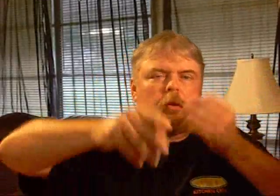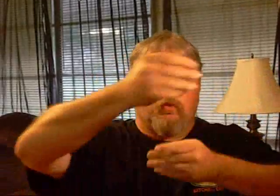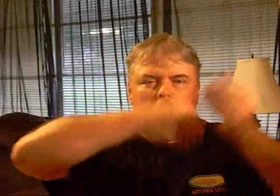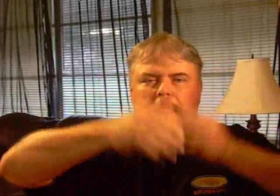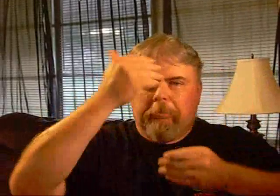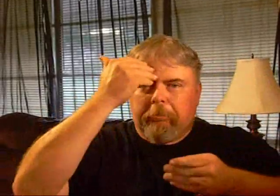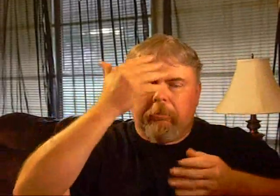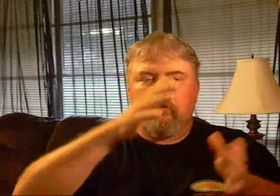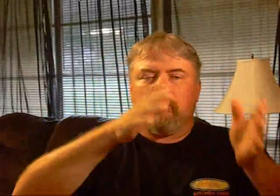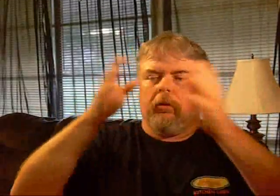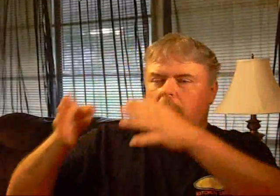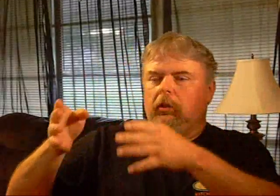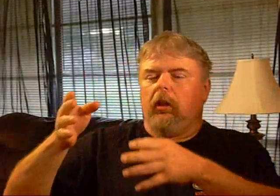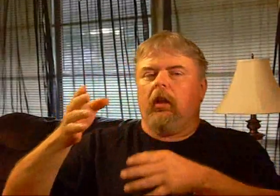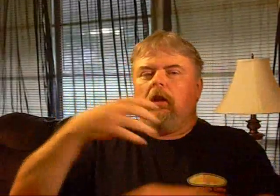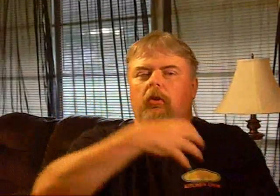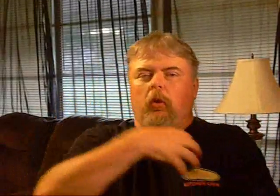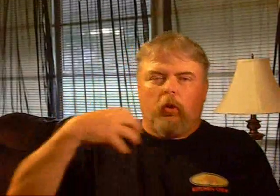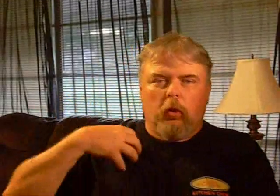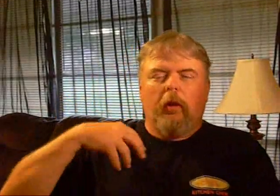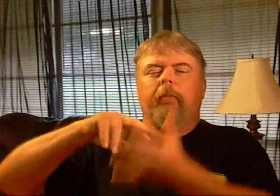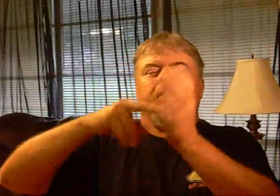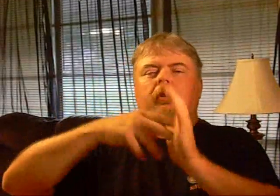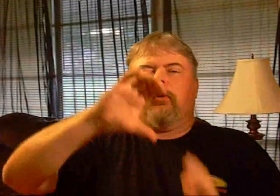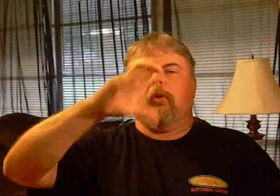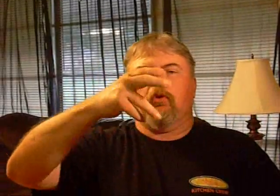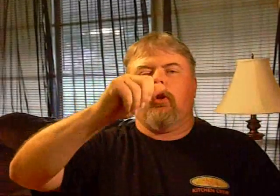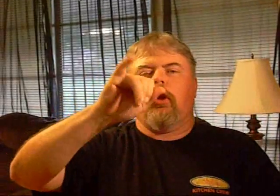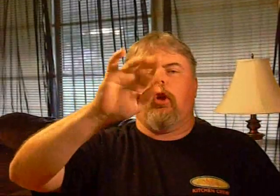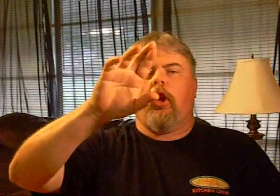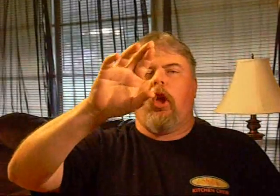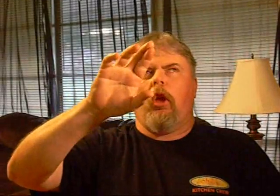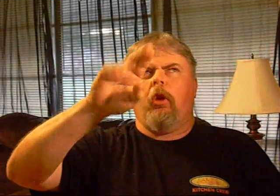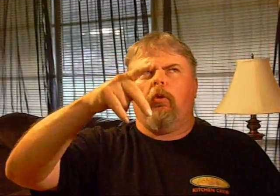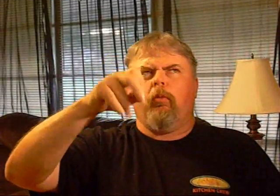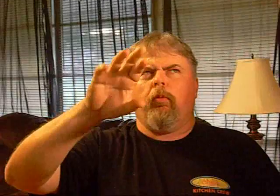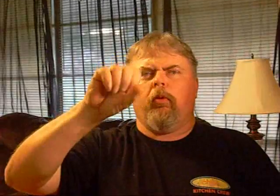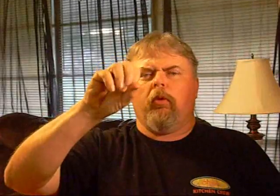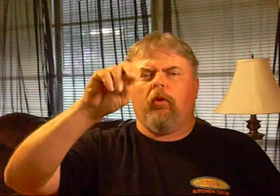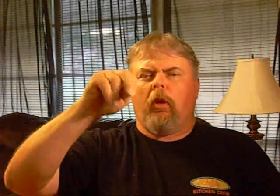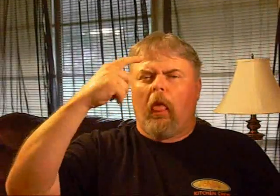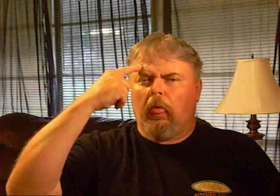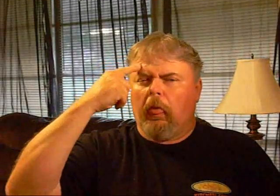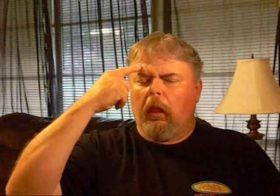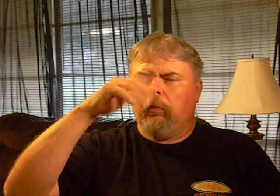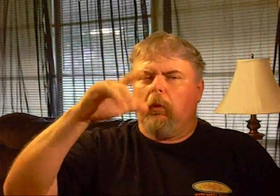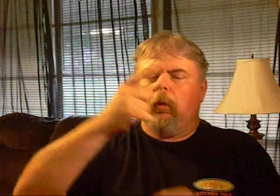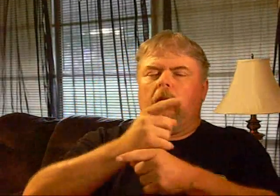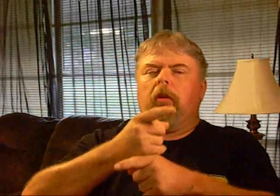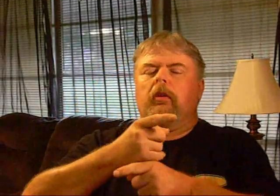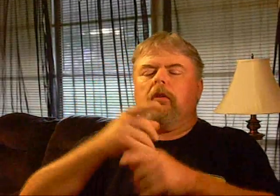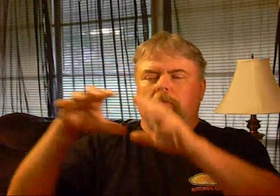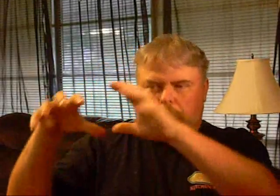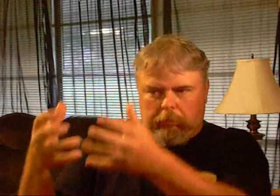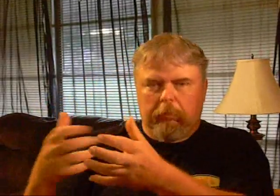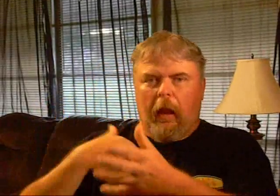up to 75% off and per day. Big City Fashions has handbags by Betsy Bill & Coach, shoes by Michael Kors,